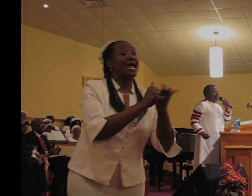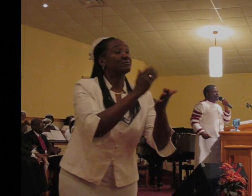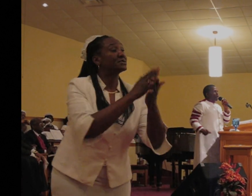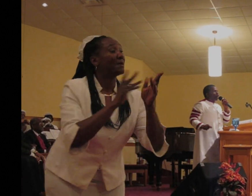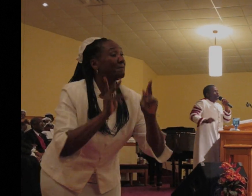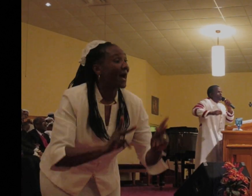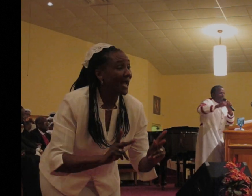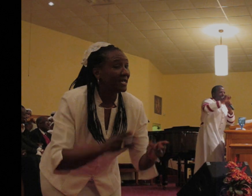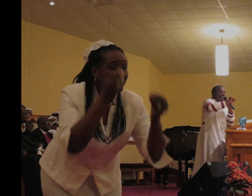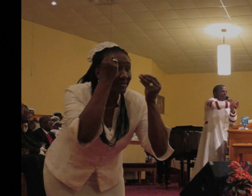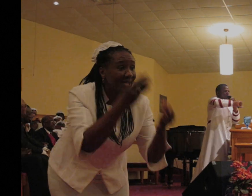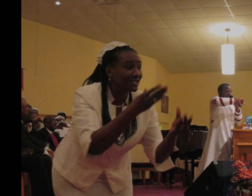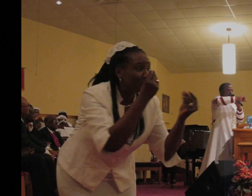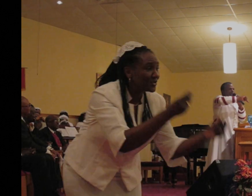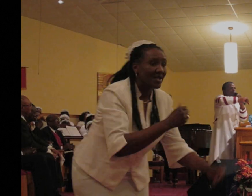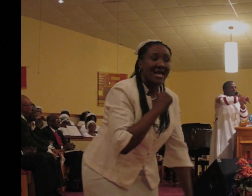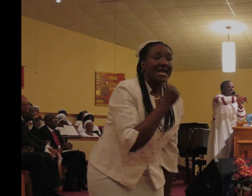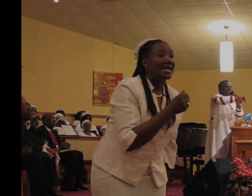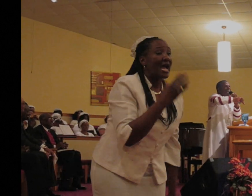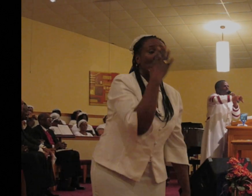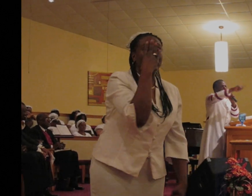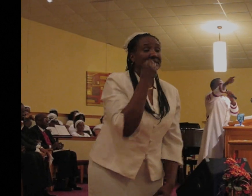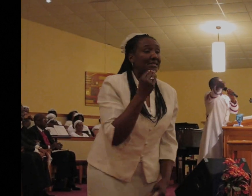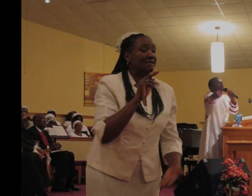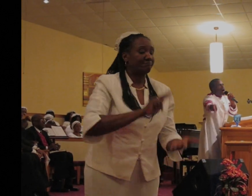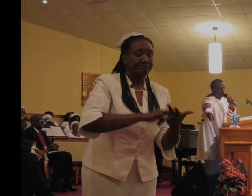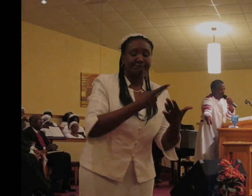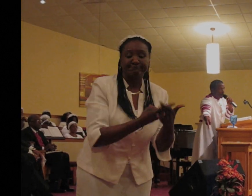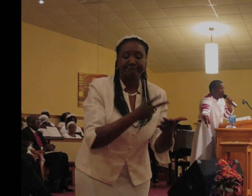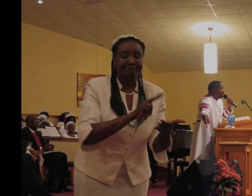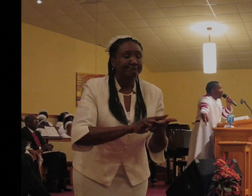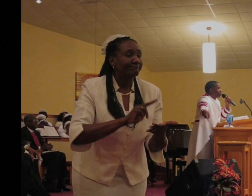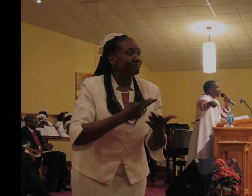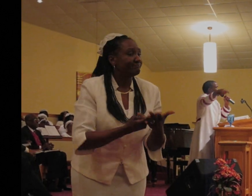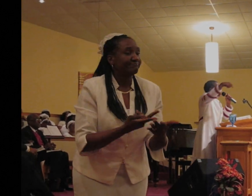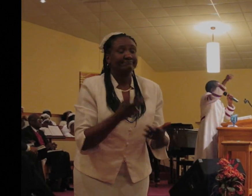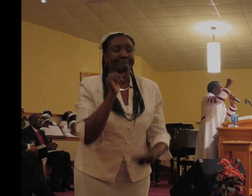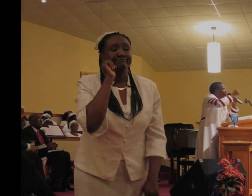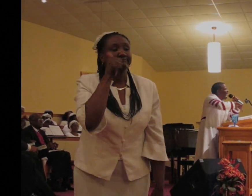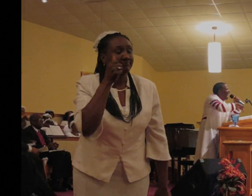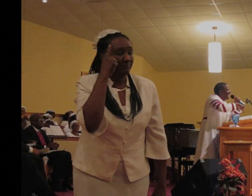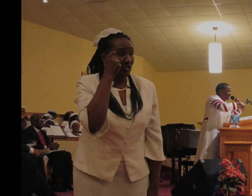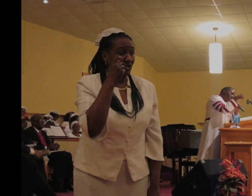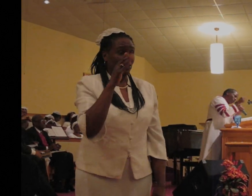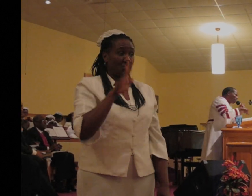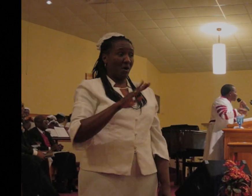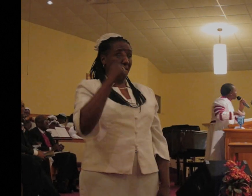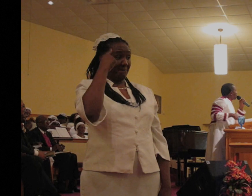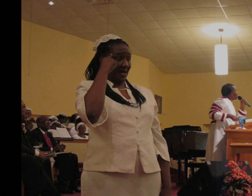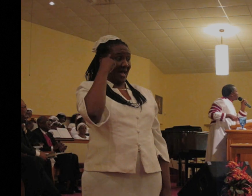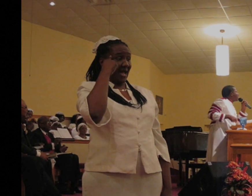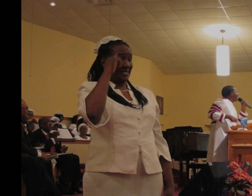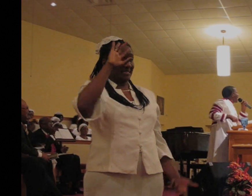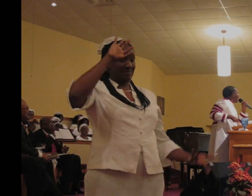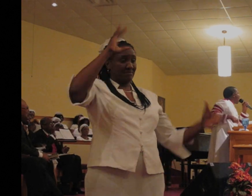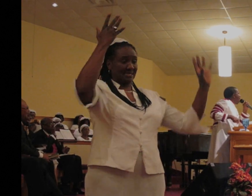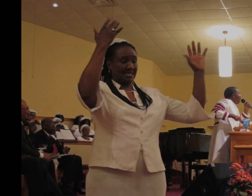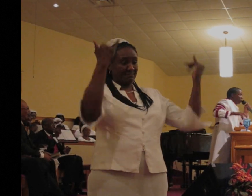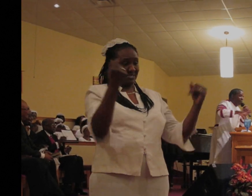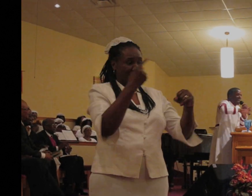know you're not going to sleep at night tomorrow. Because your mind is messed up today. You're